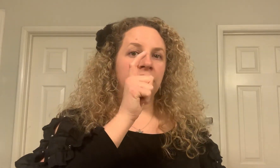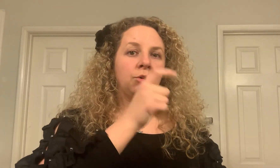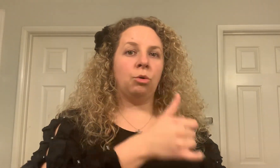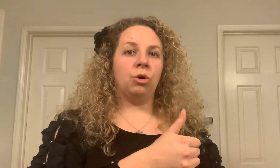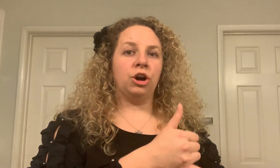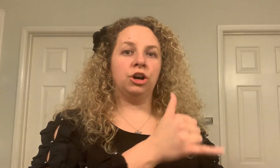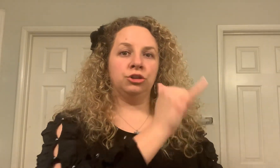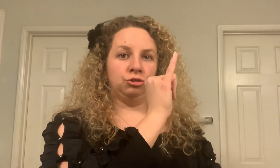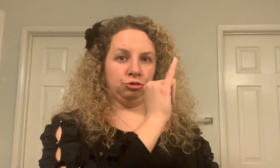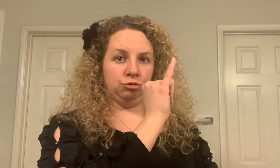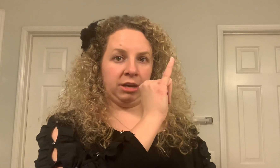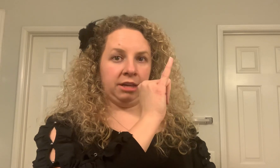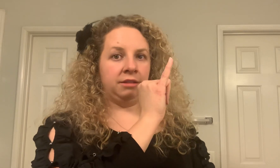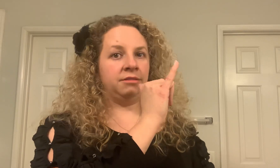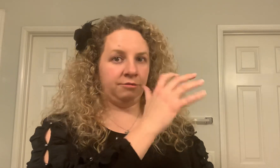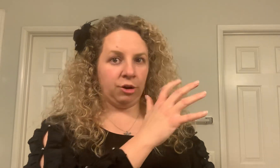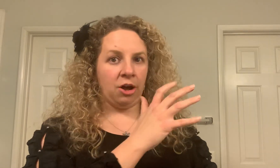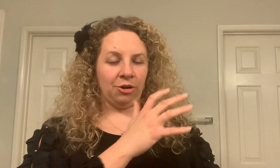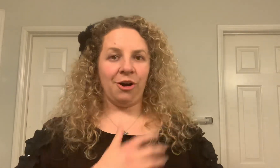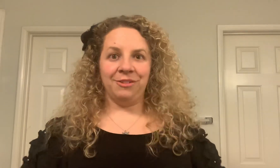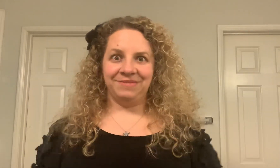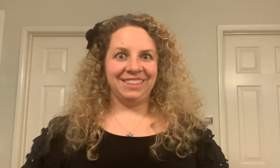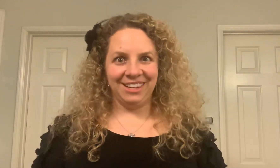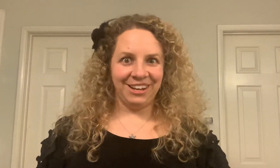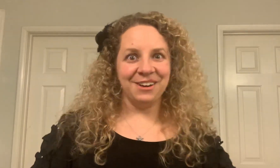or drink for alcohol there you go